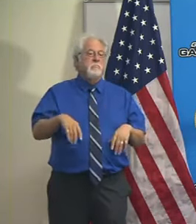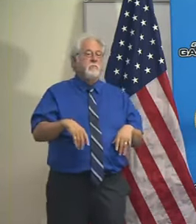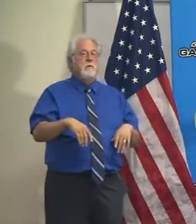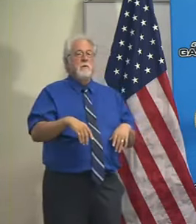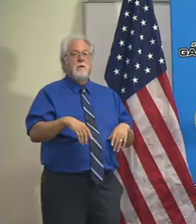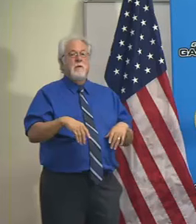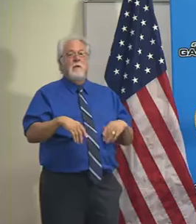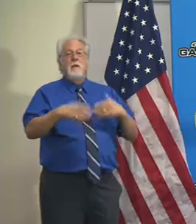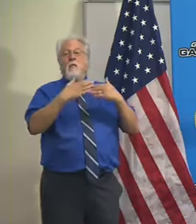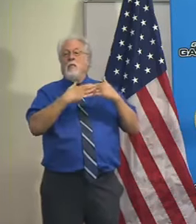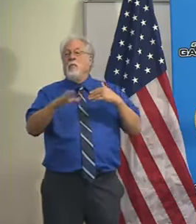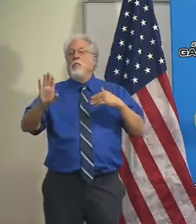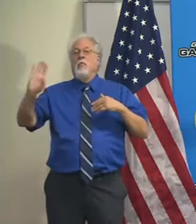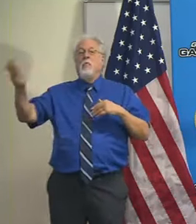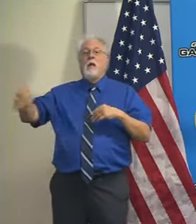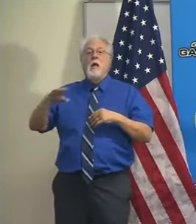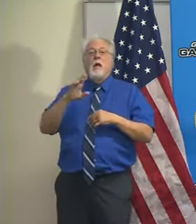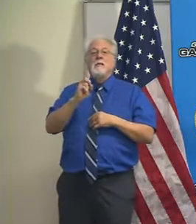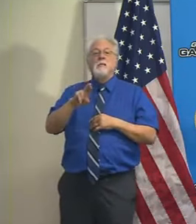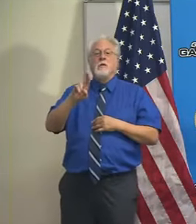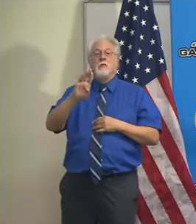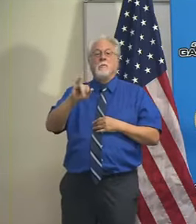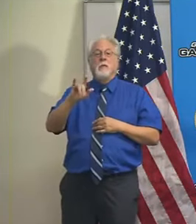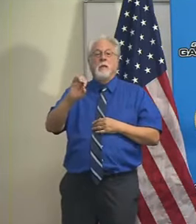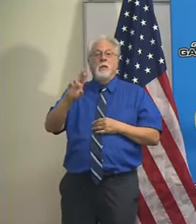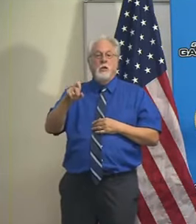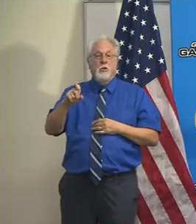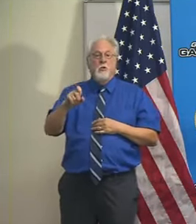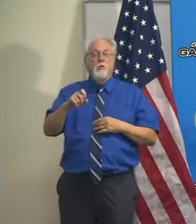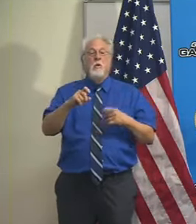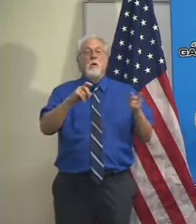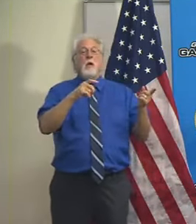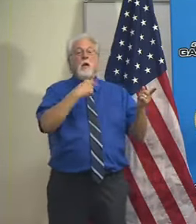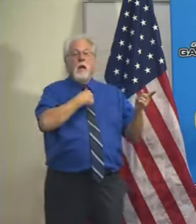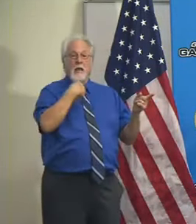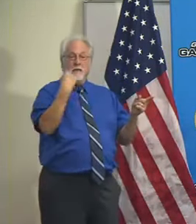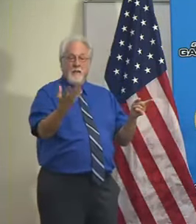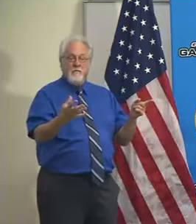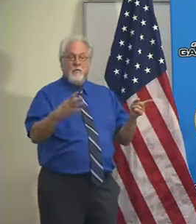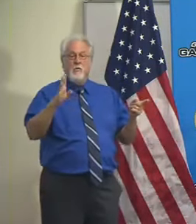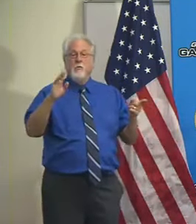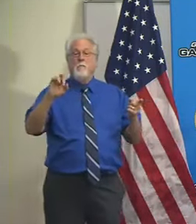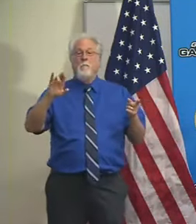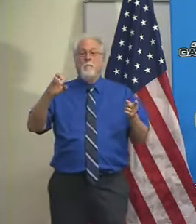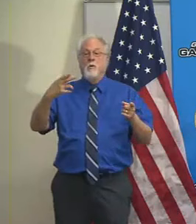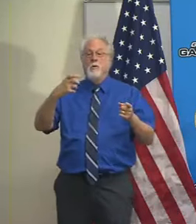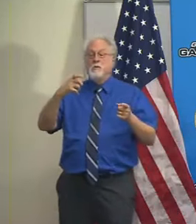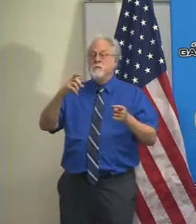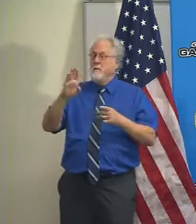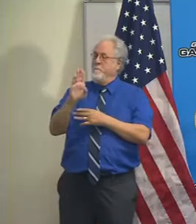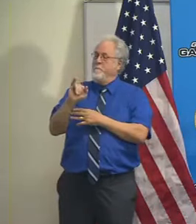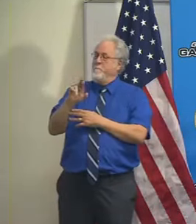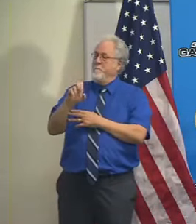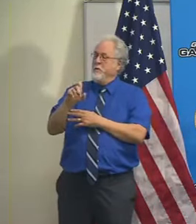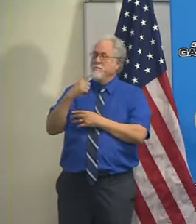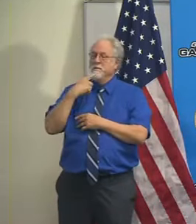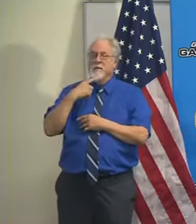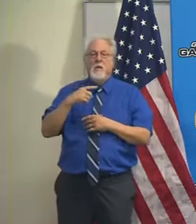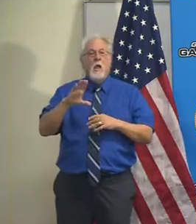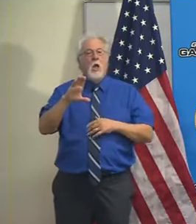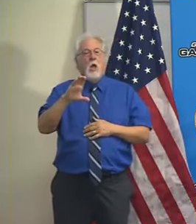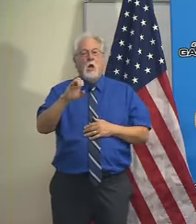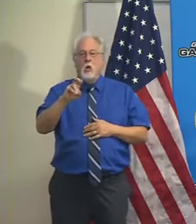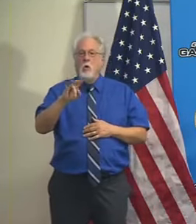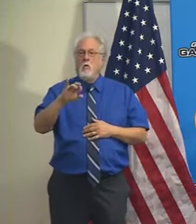the talk that Dr. BU gave you and that I've given you that Dr. Birx has given people and everybody else about how COVID is still